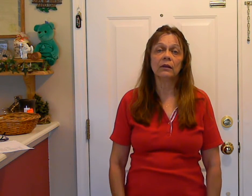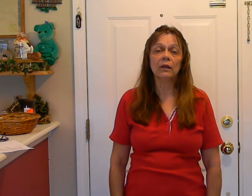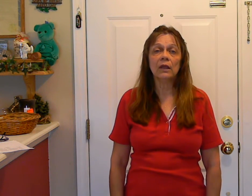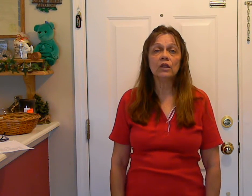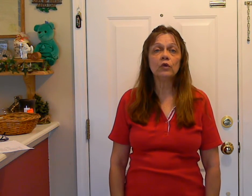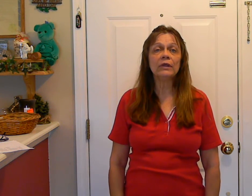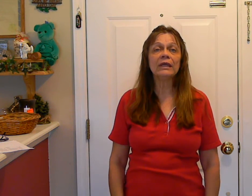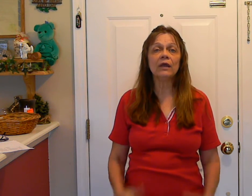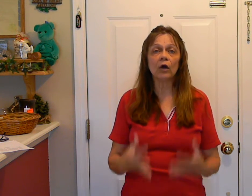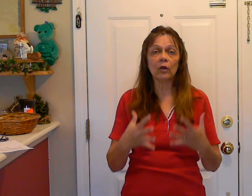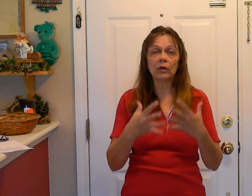You heal.